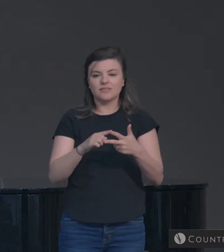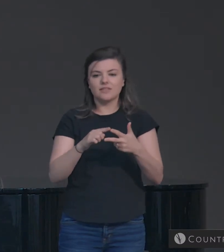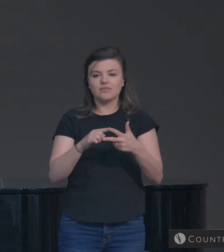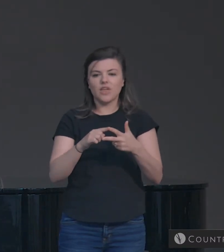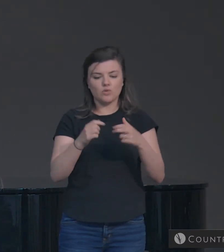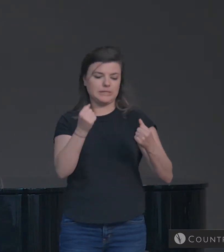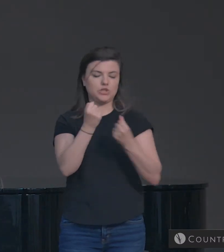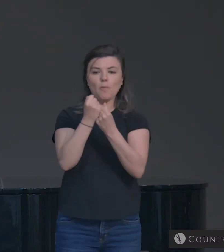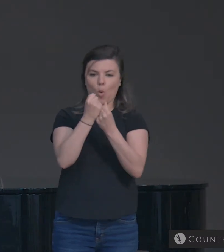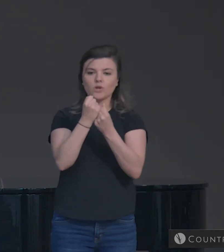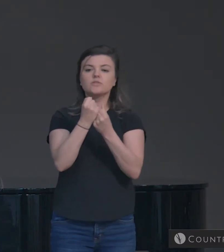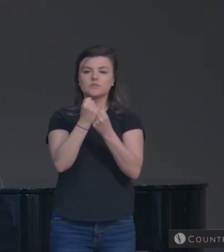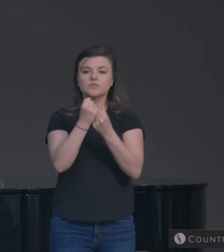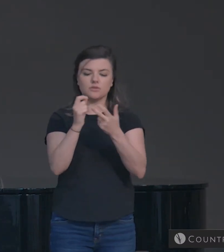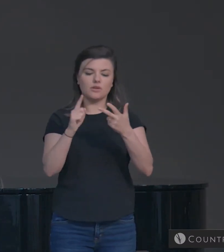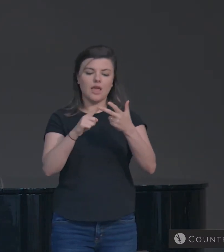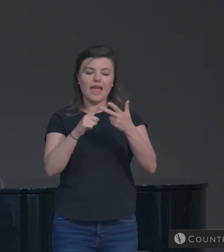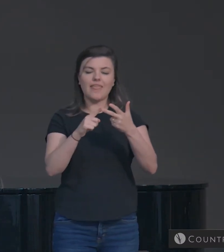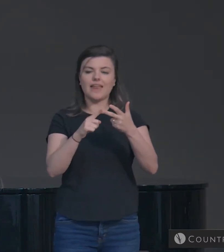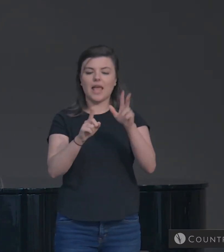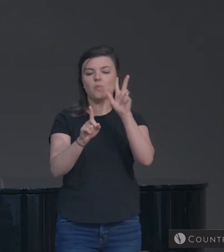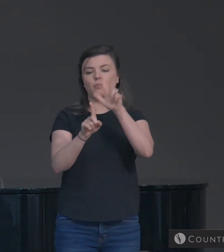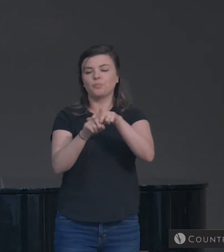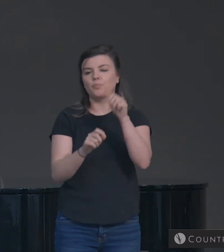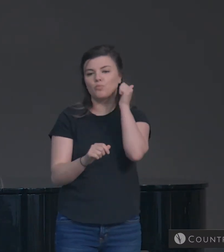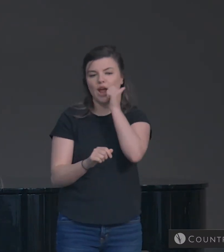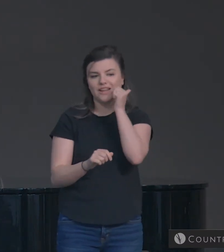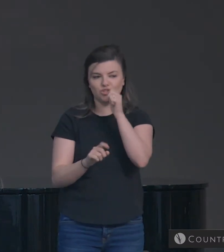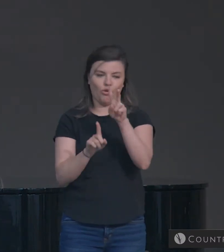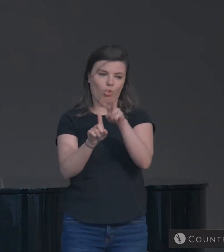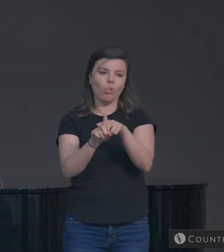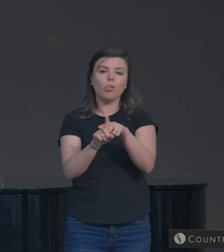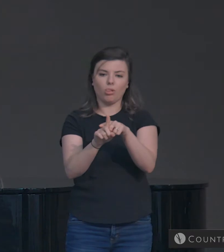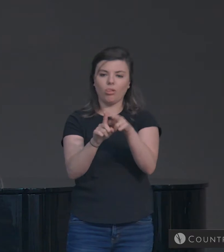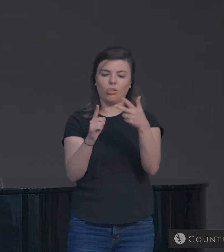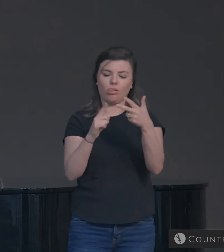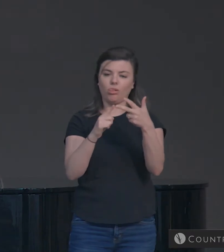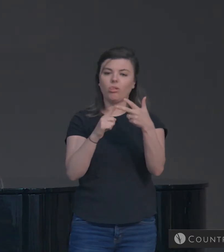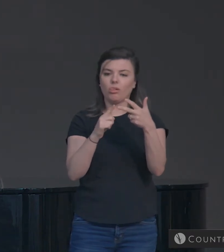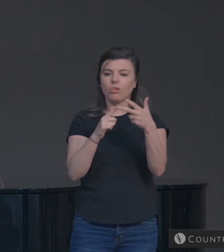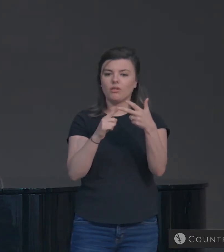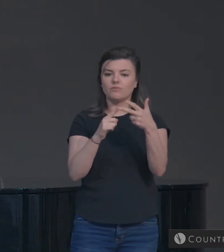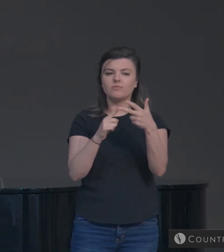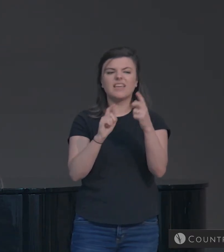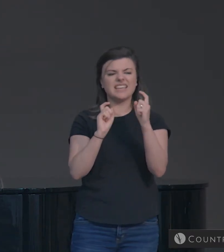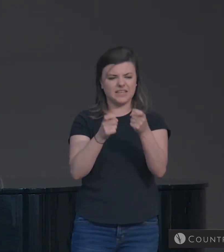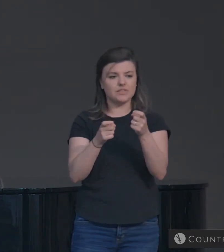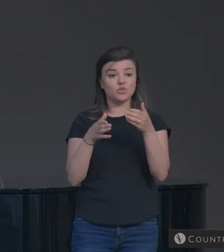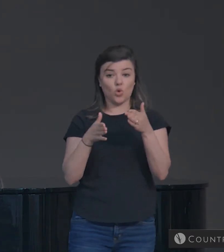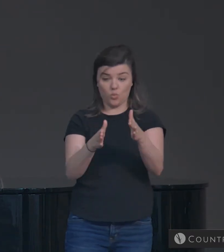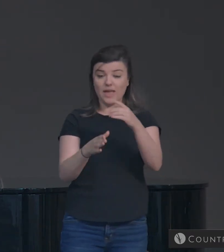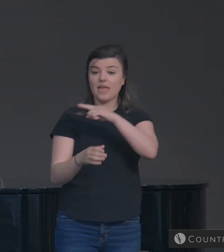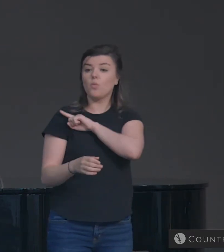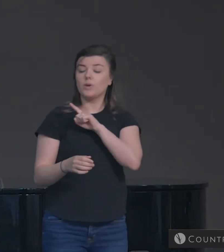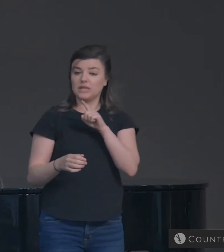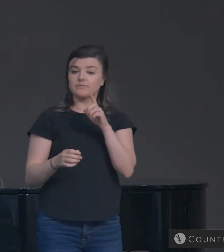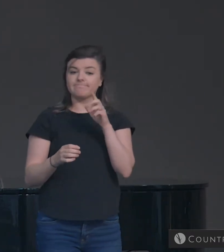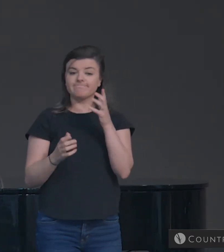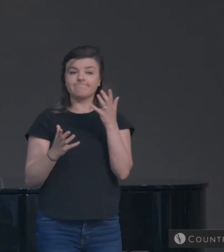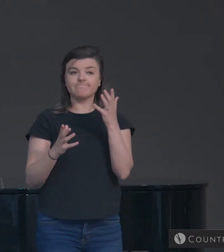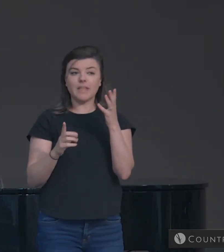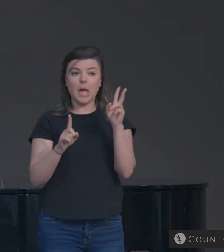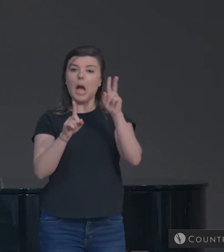answer. And then there's a practical section that gives us the way that we're supposed to take